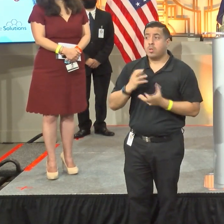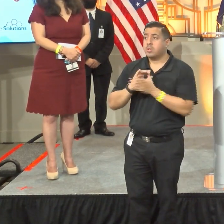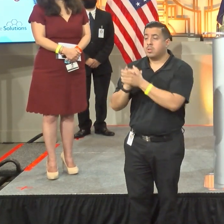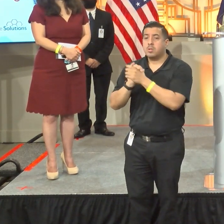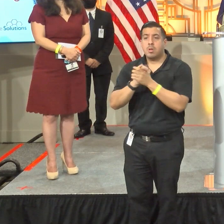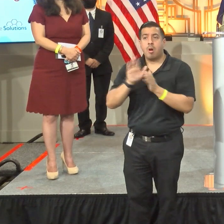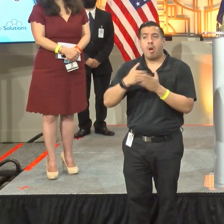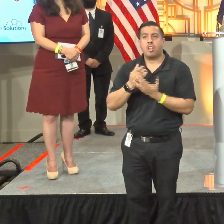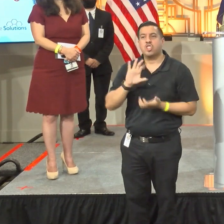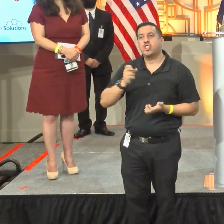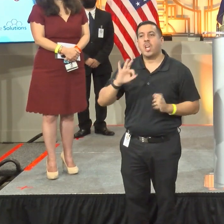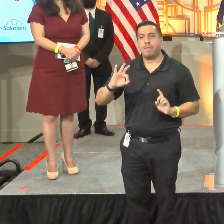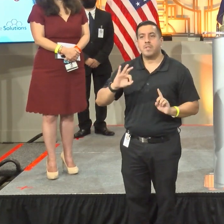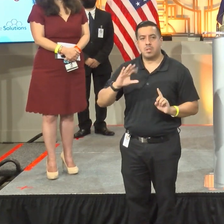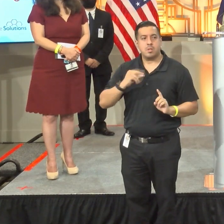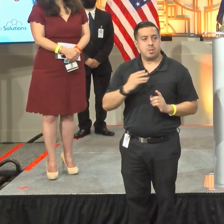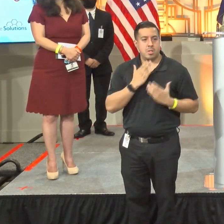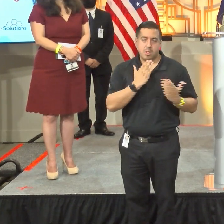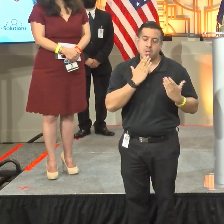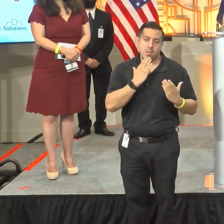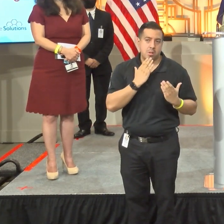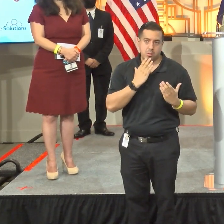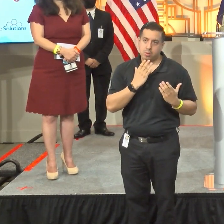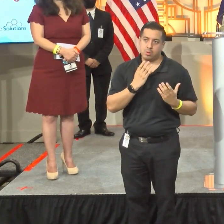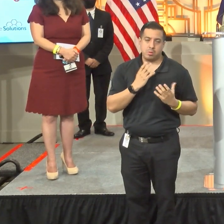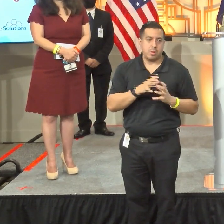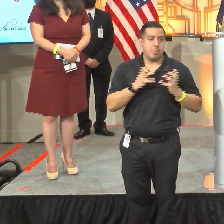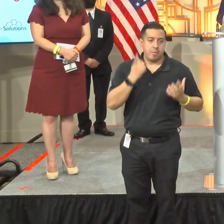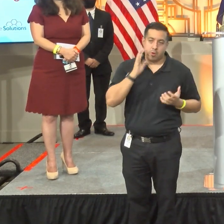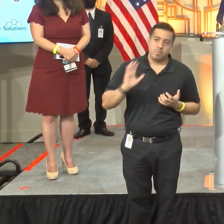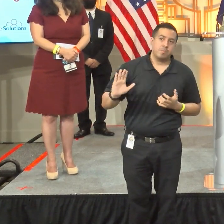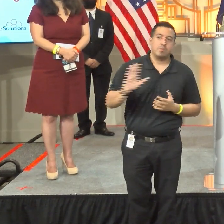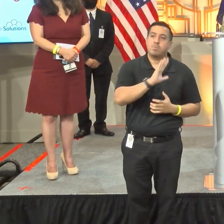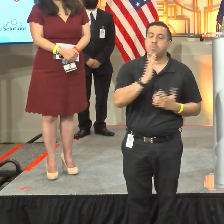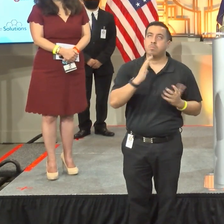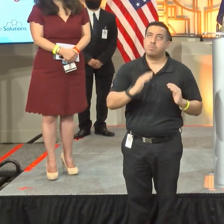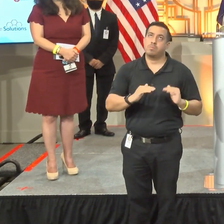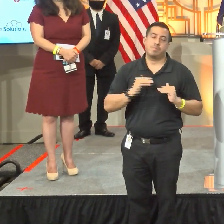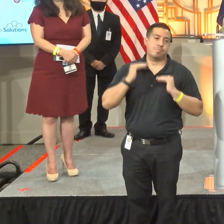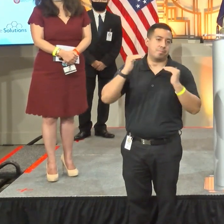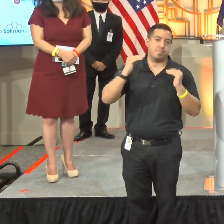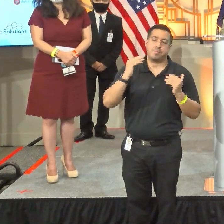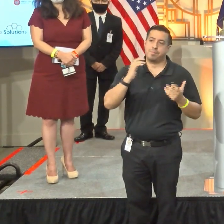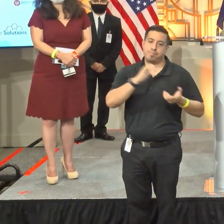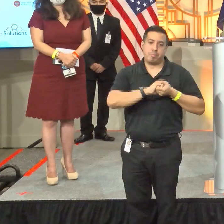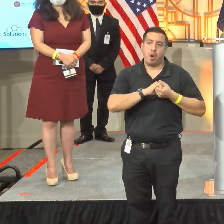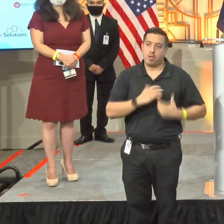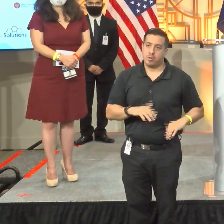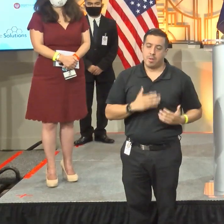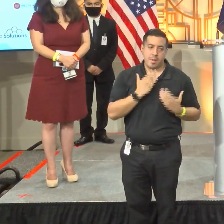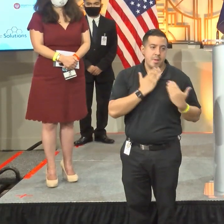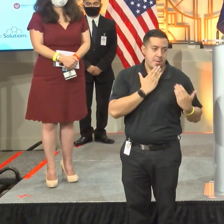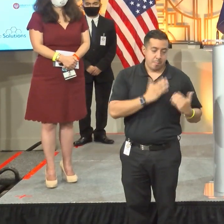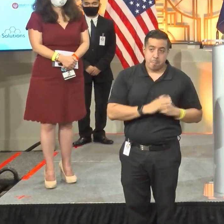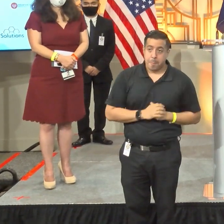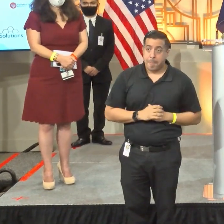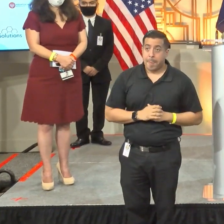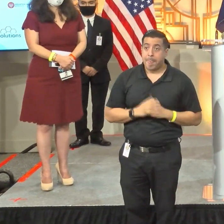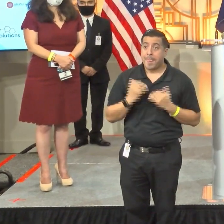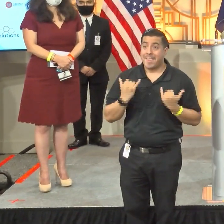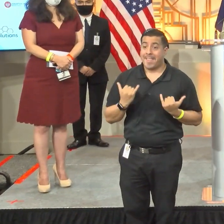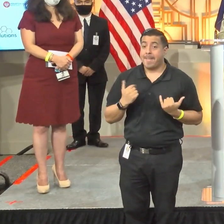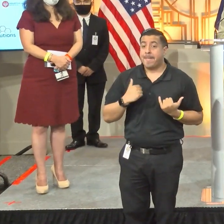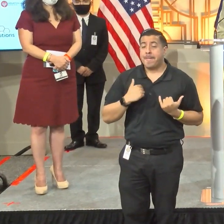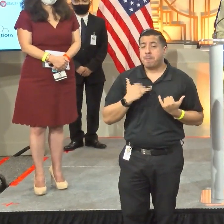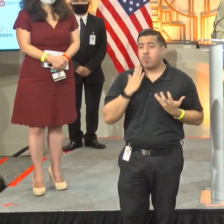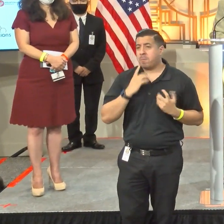to our chefs and thank you so very much for our outstanding partners. And now let me stop and let me